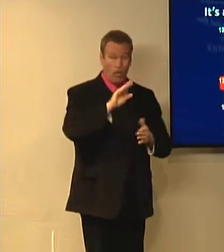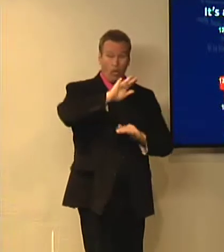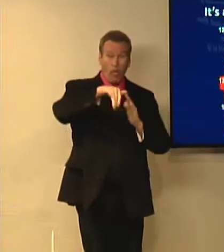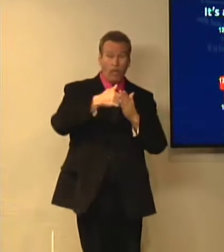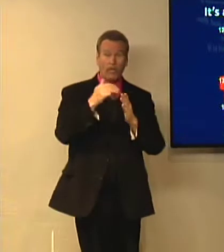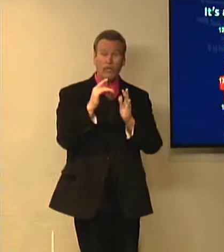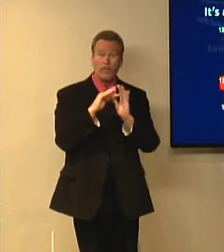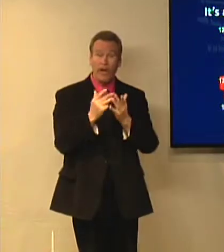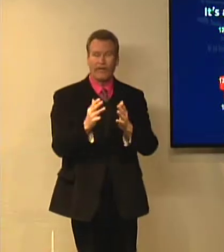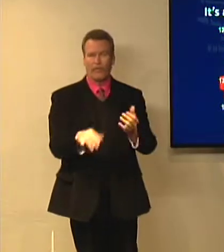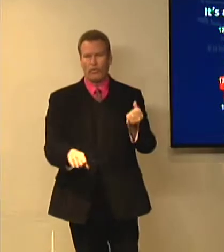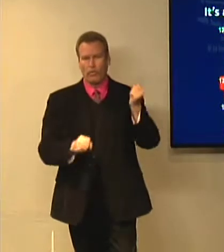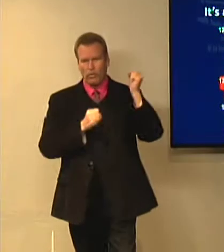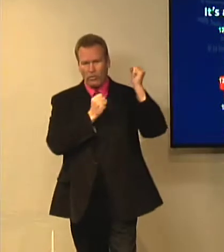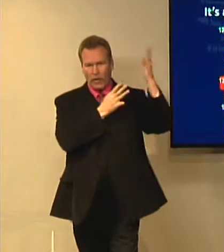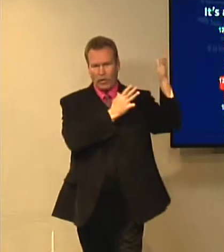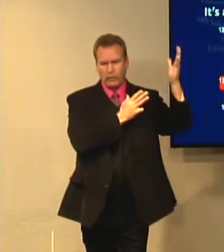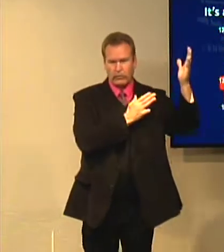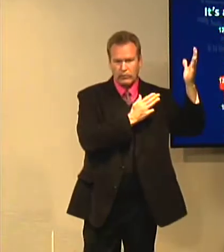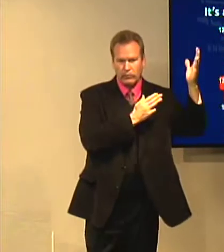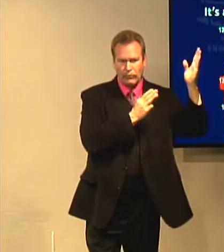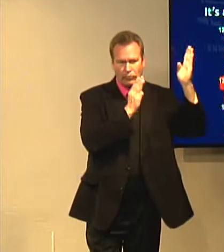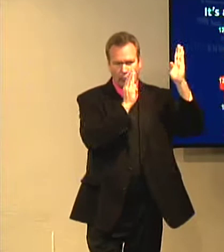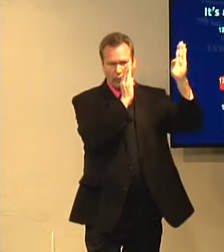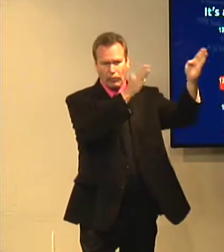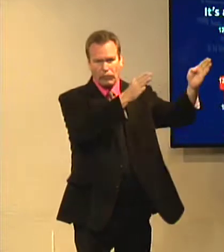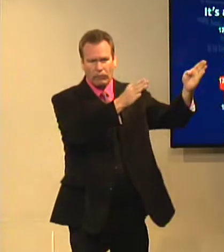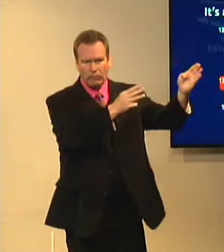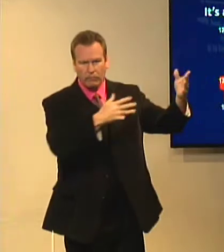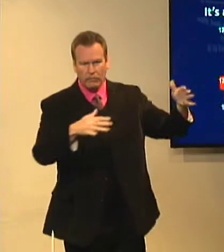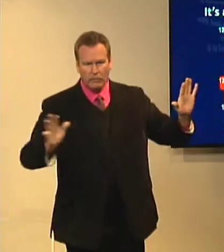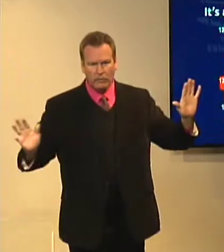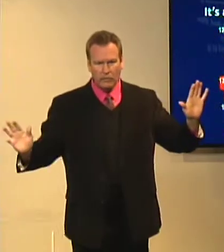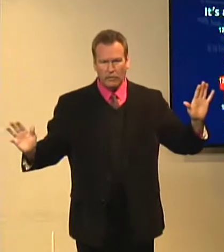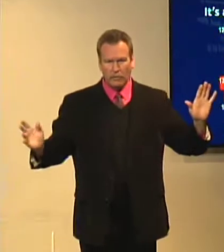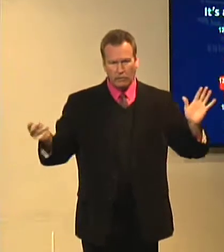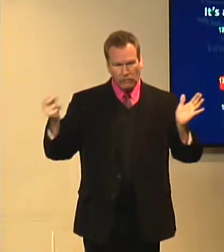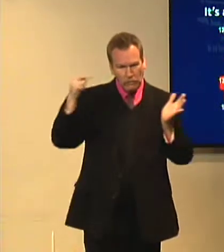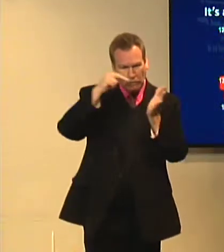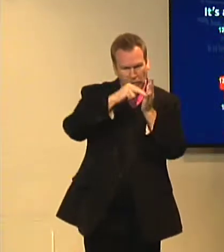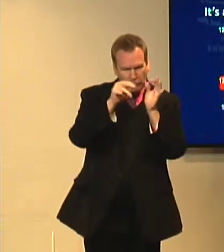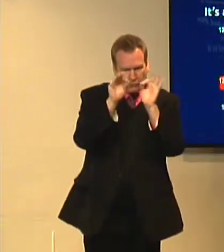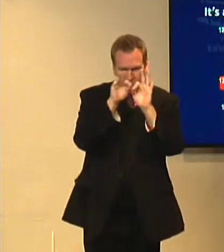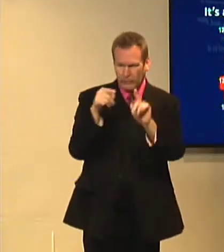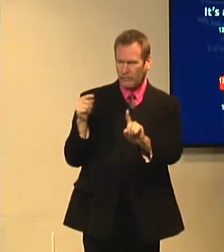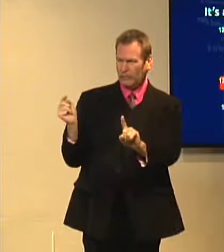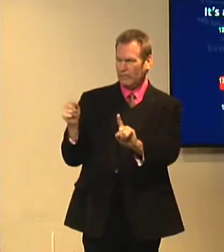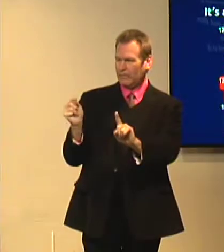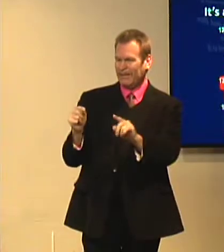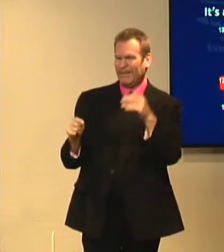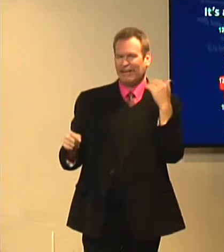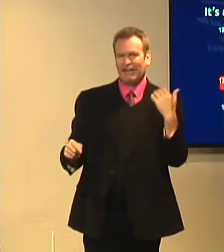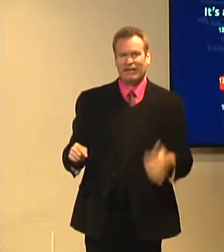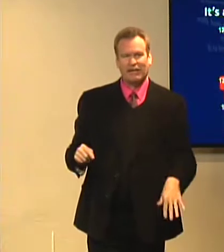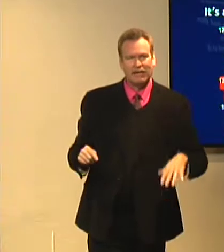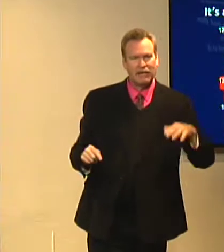you deny the resurrection, the whole Bible is completely worthless. Might as well just throw it in the trash. The resurrection is the bedrock